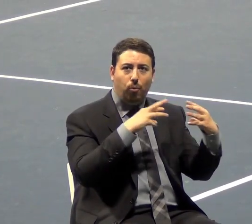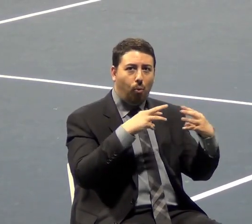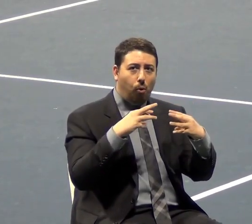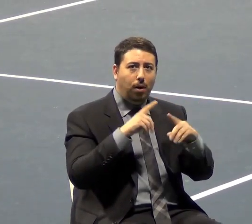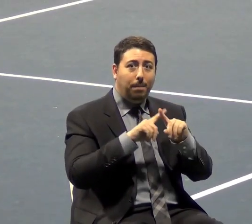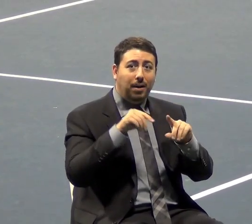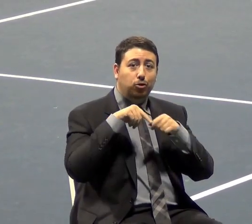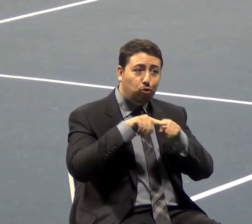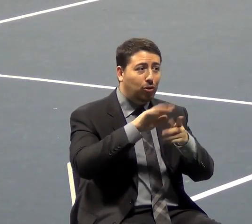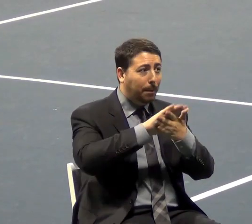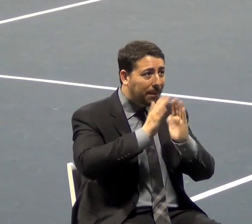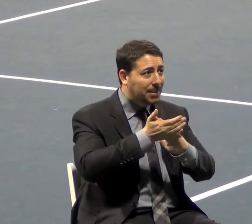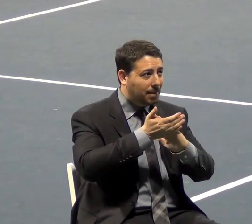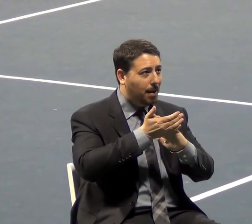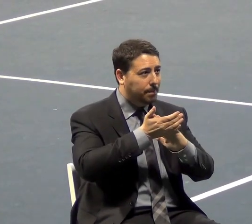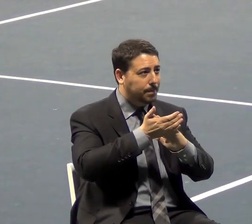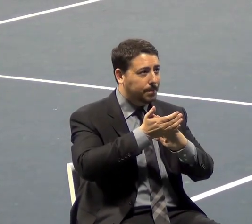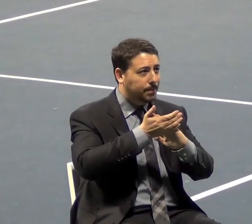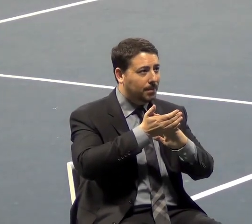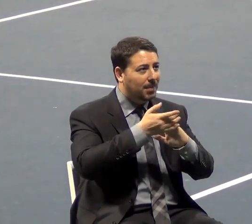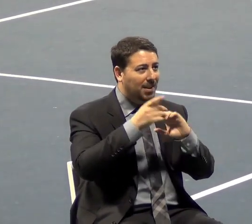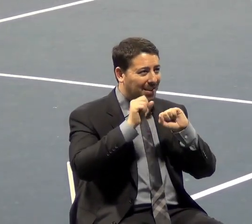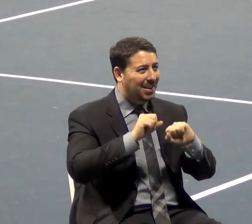in peacetime conditions that he can declare that.